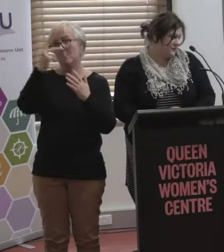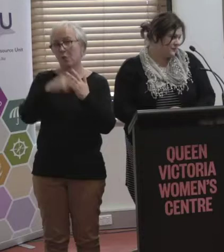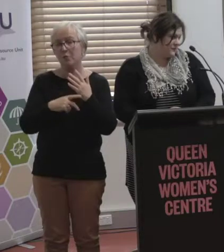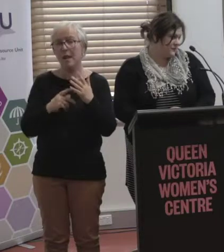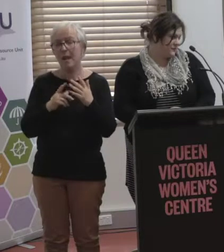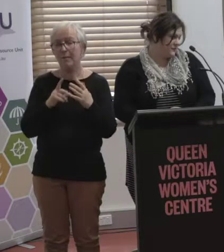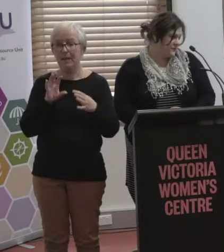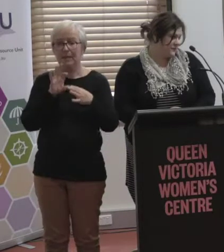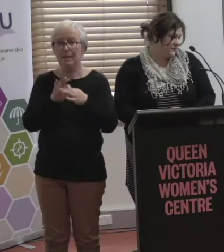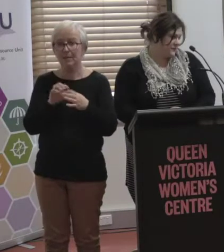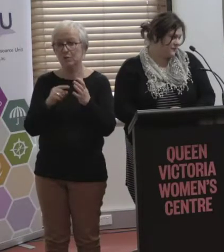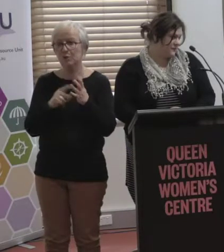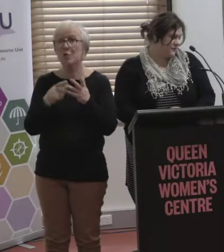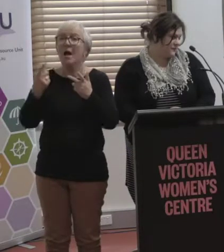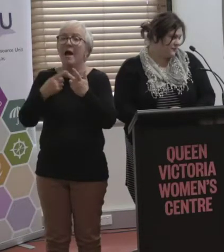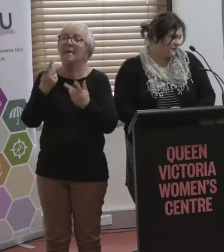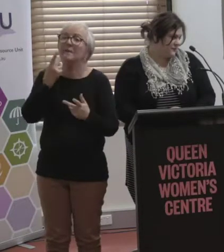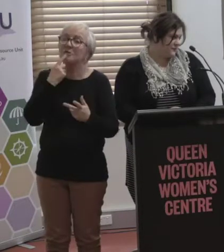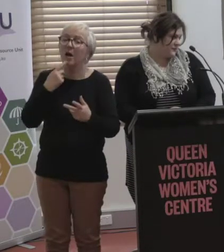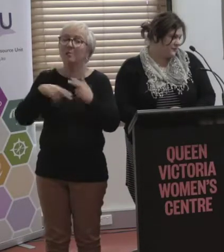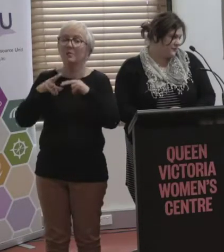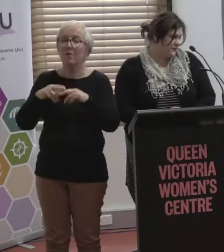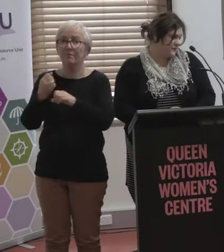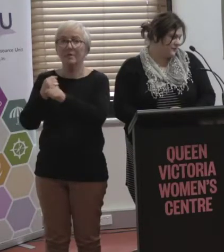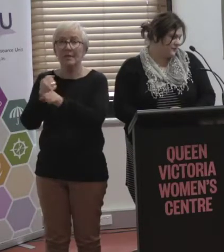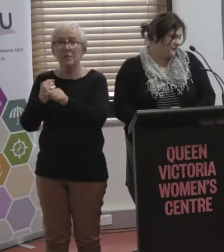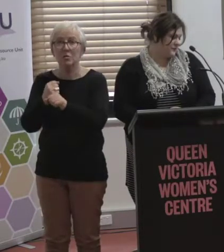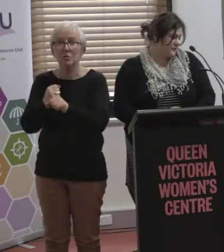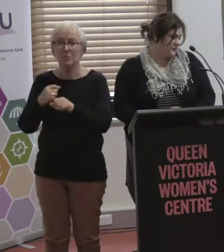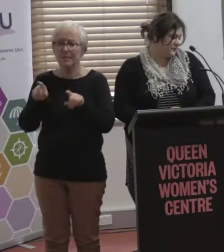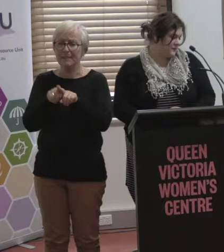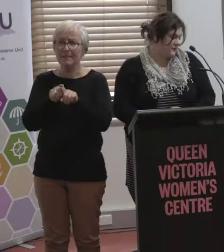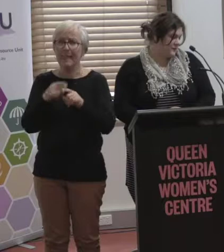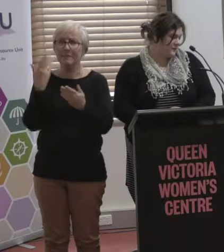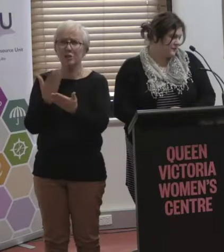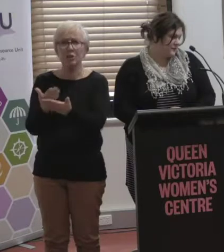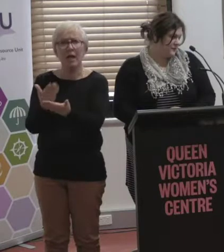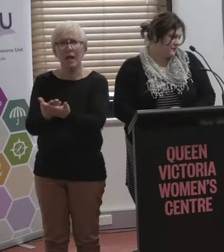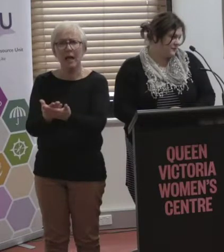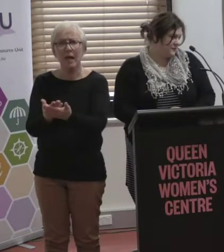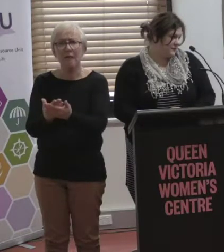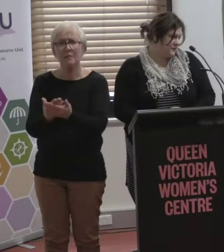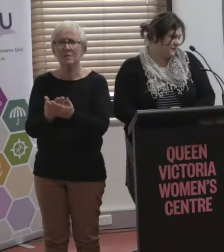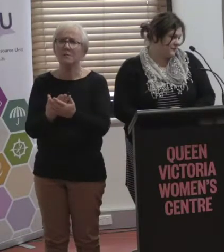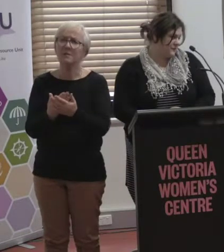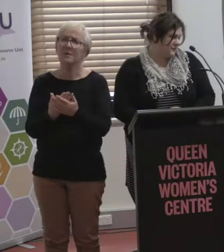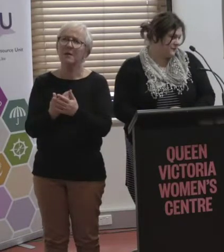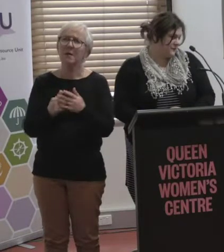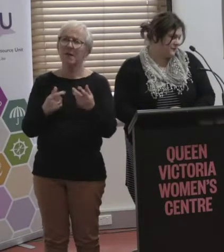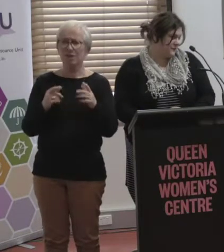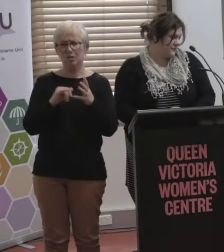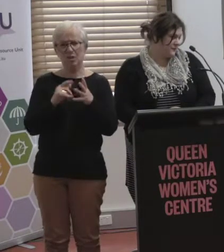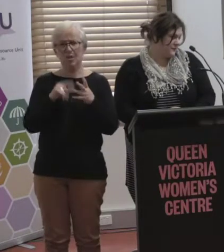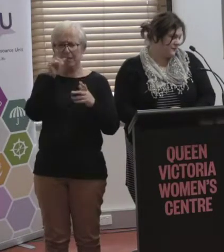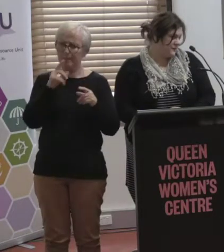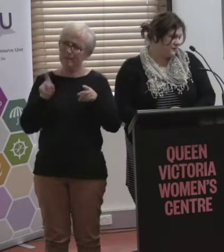have the same meters and the same cab charge system that is there now? Is there technologies that we have now that could be done differently?